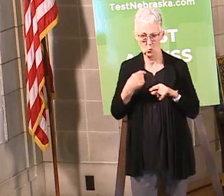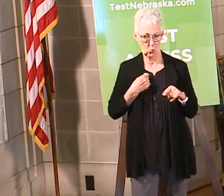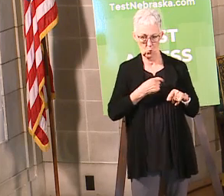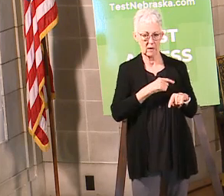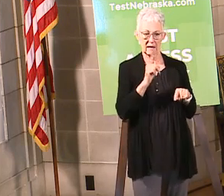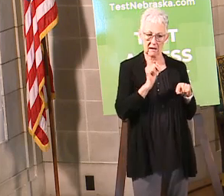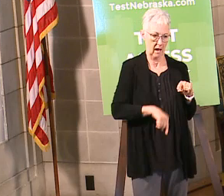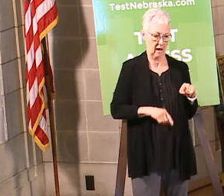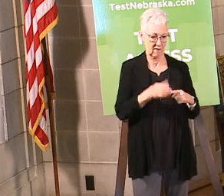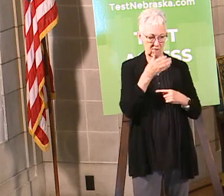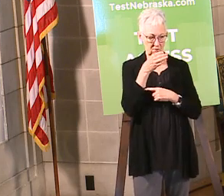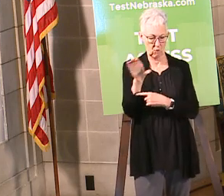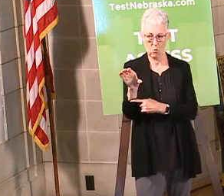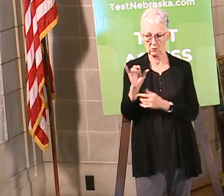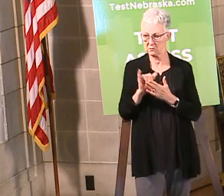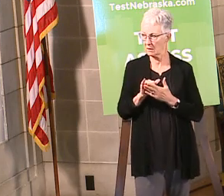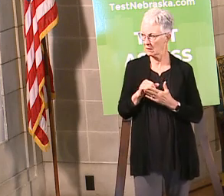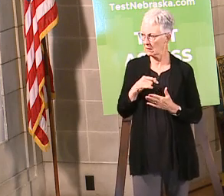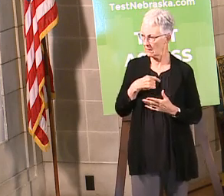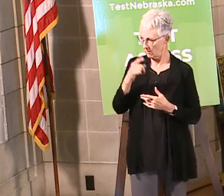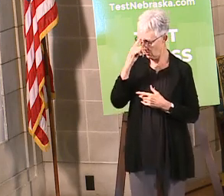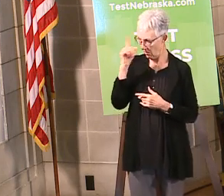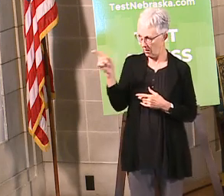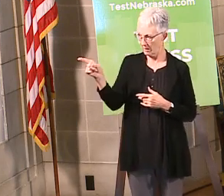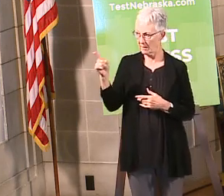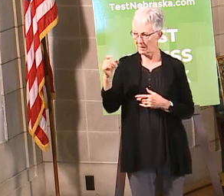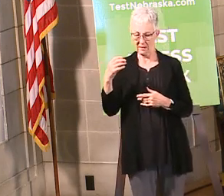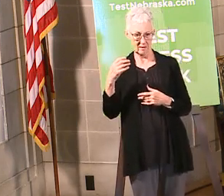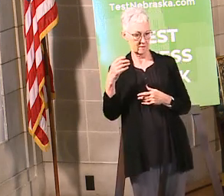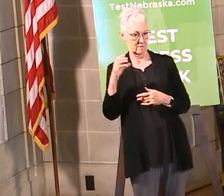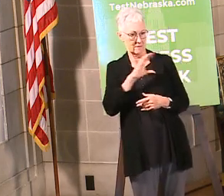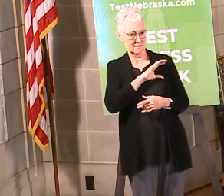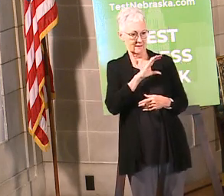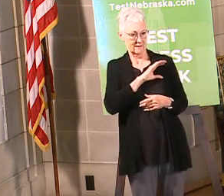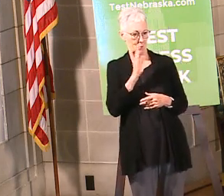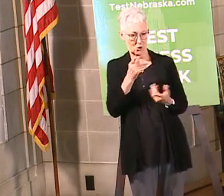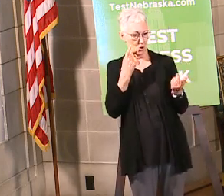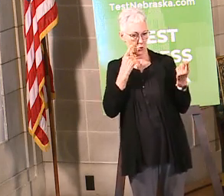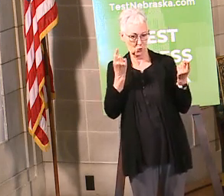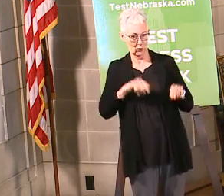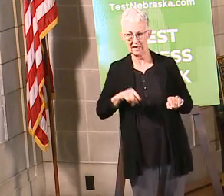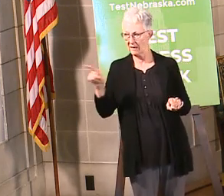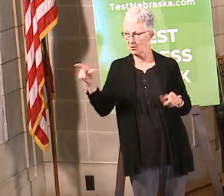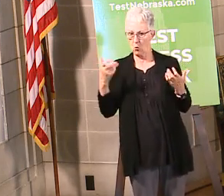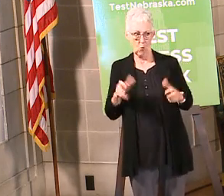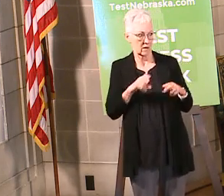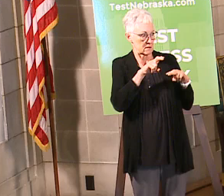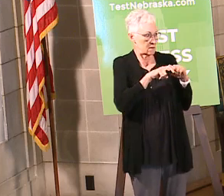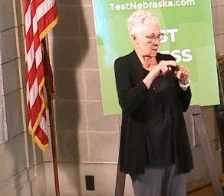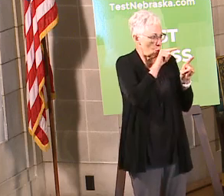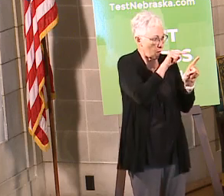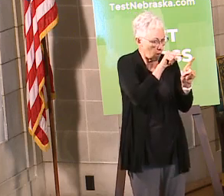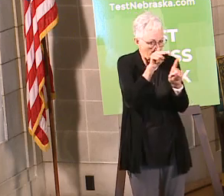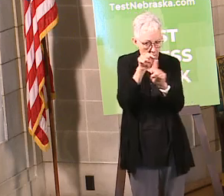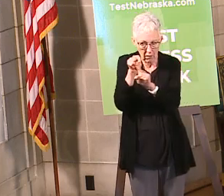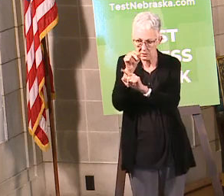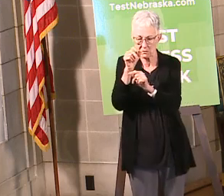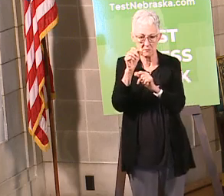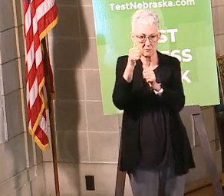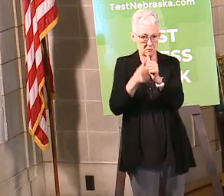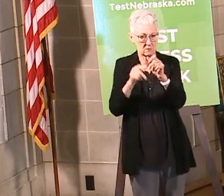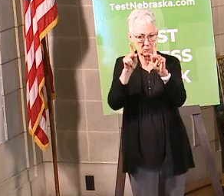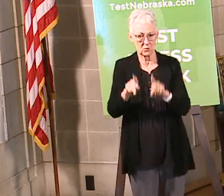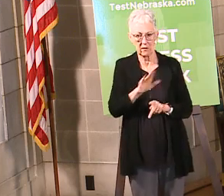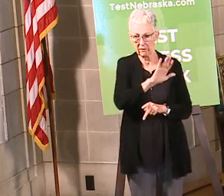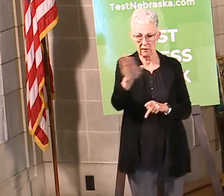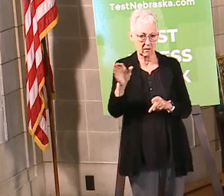What we need, and I'm sure Colonel Bloch will agree. He doesn't want to sit on anybody's doorstep. So what we need is people to comply voluntarily. We need them to do the right